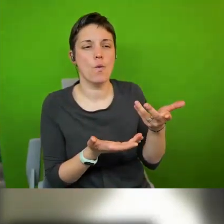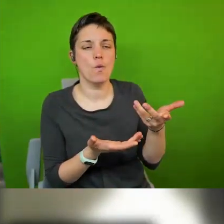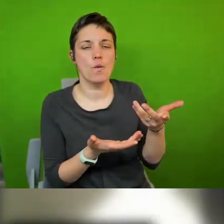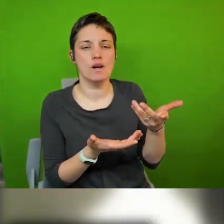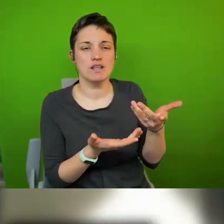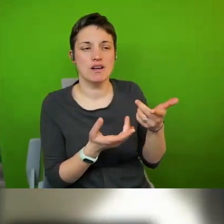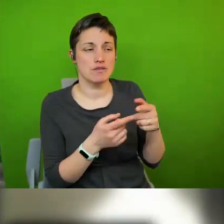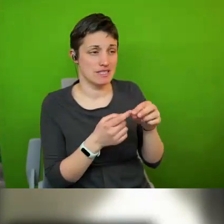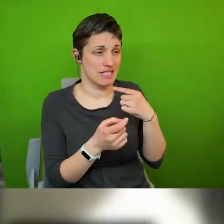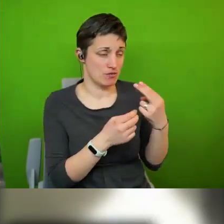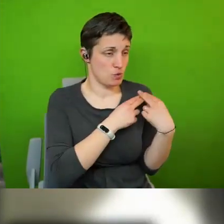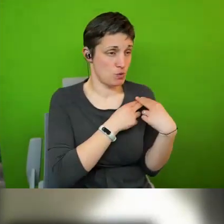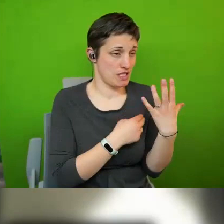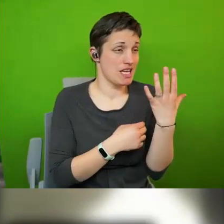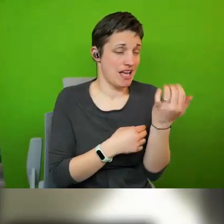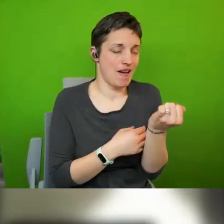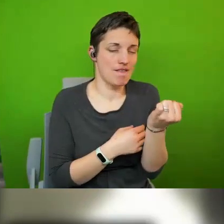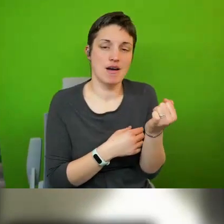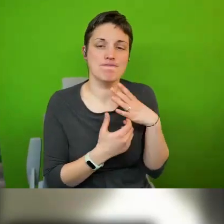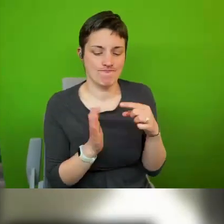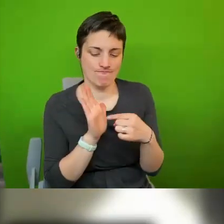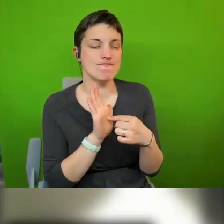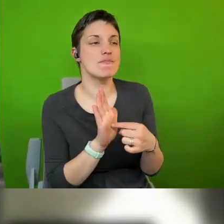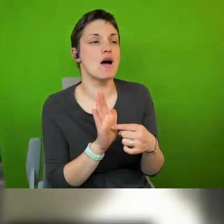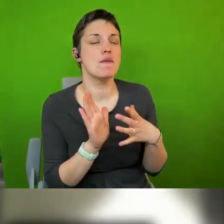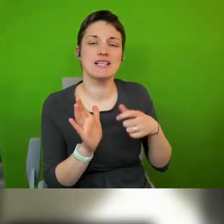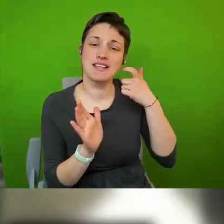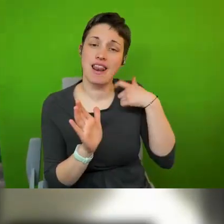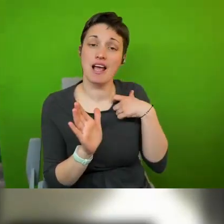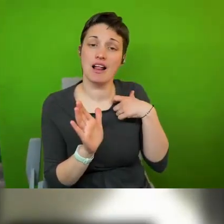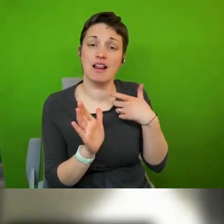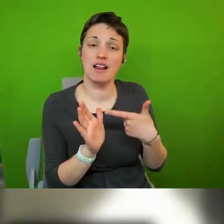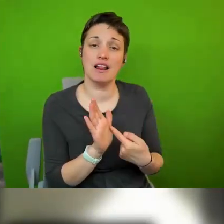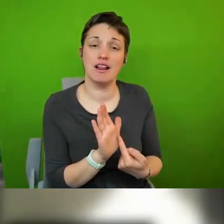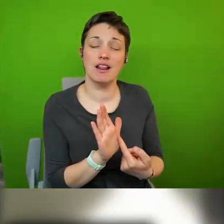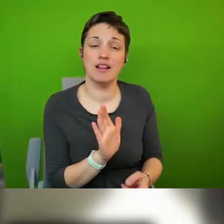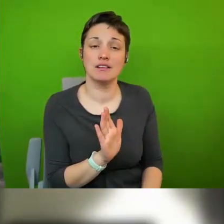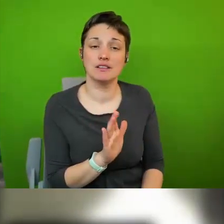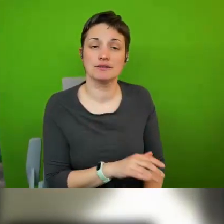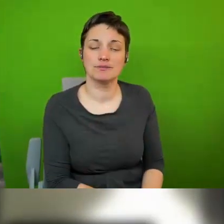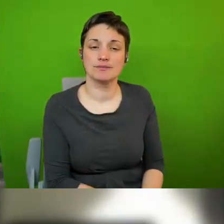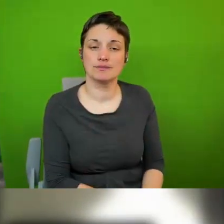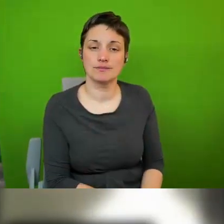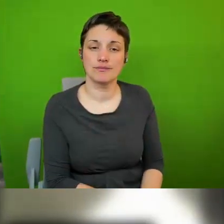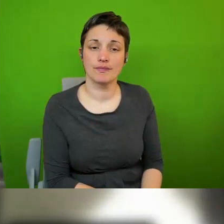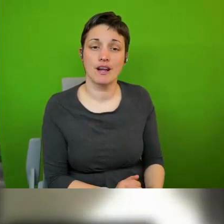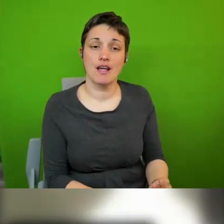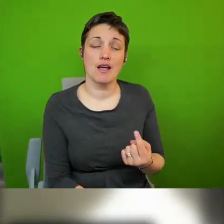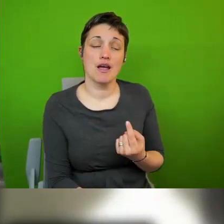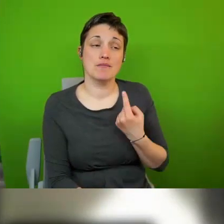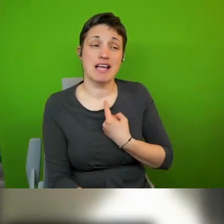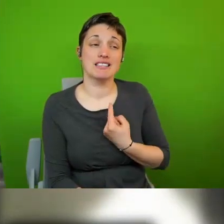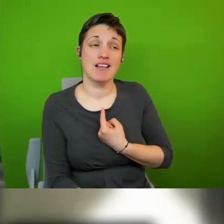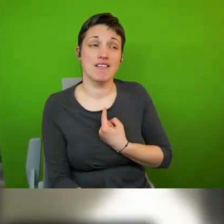to account by essentially legal means um personally i would argue more for political processes